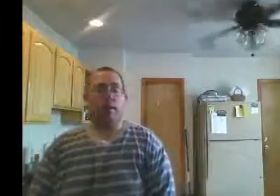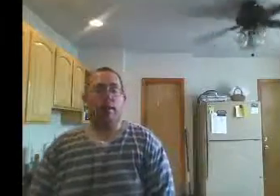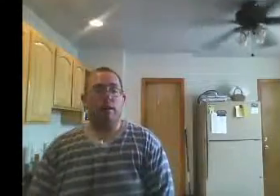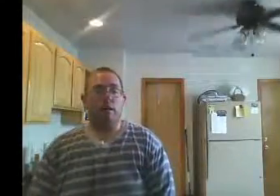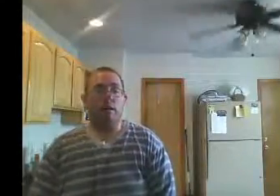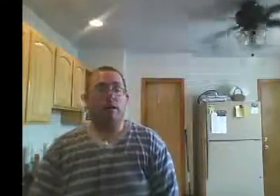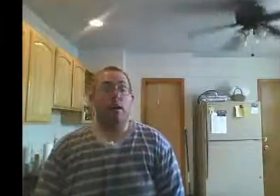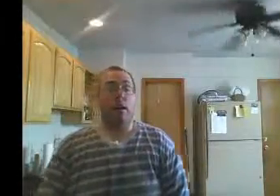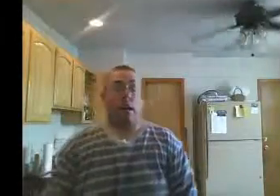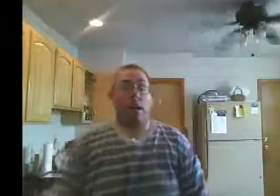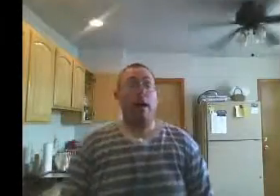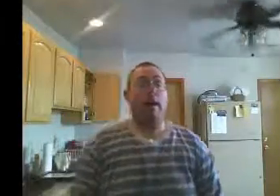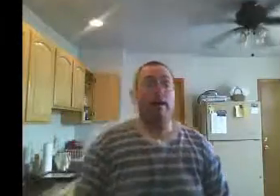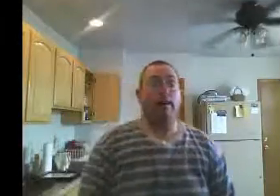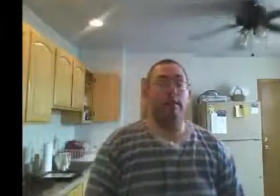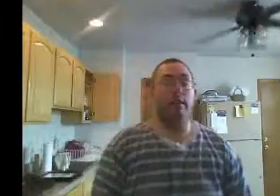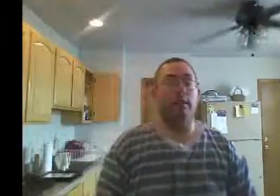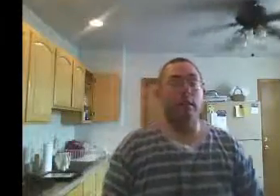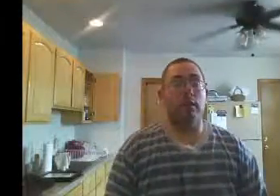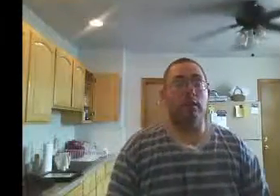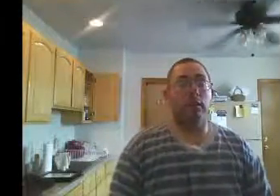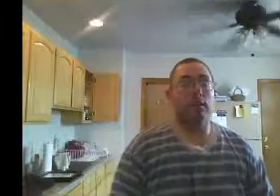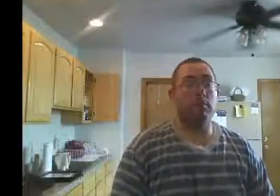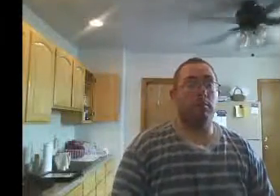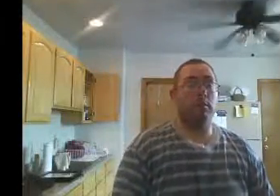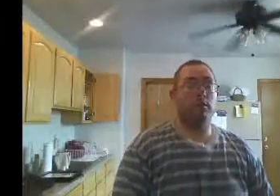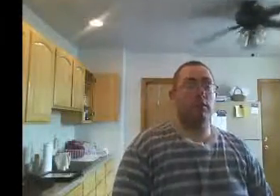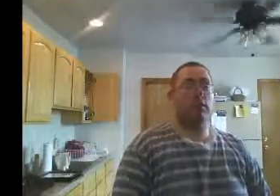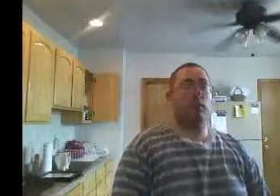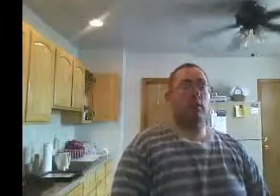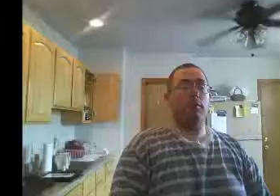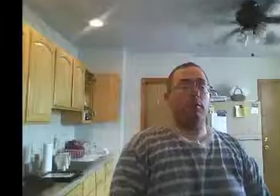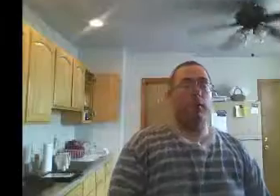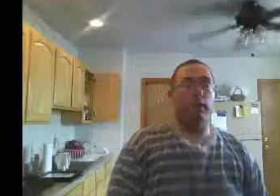and submissions only.